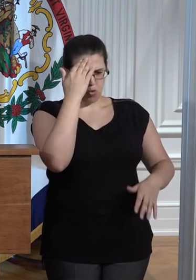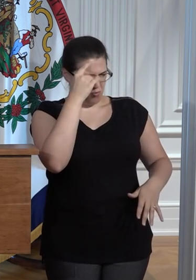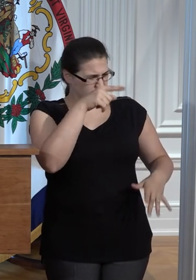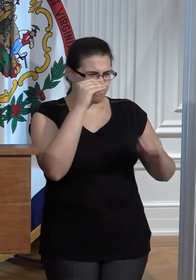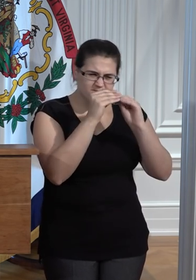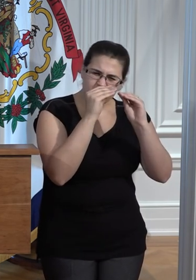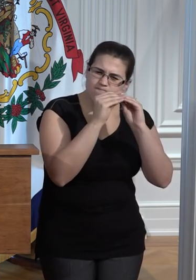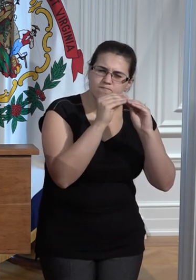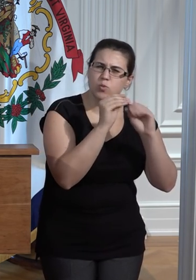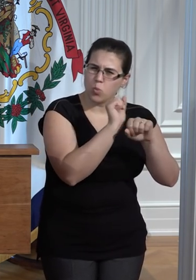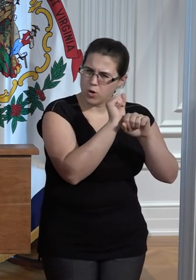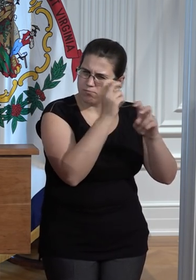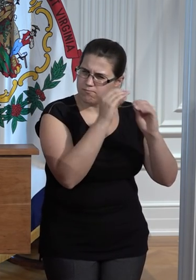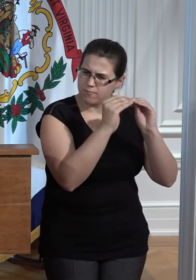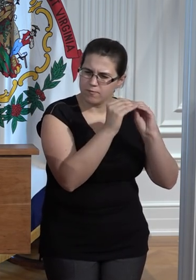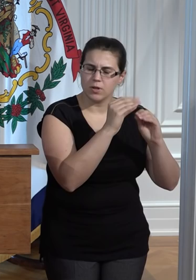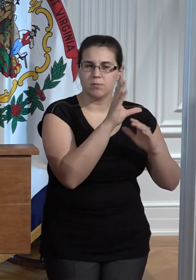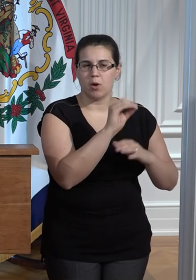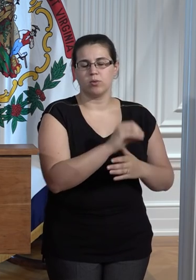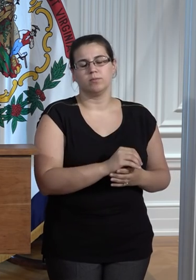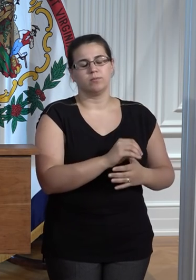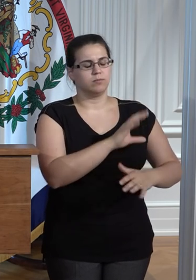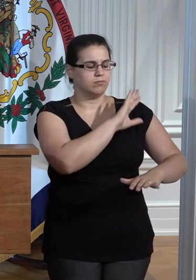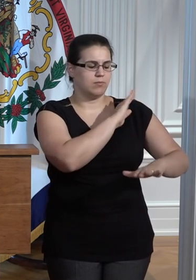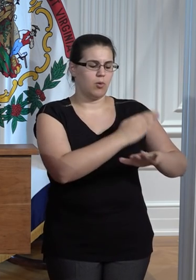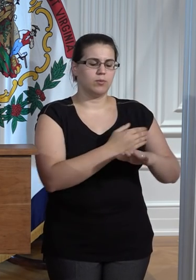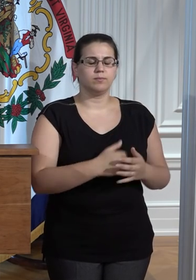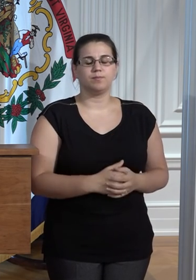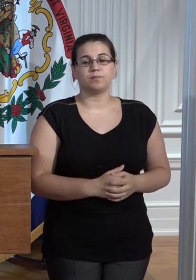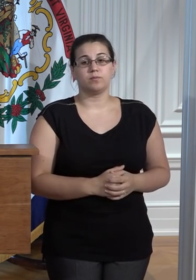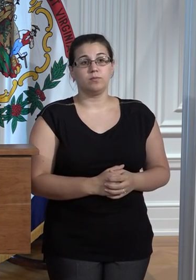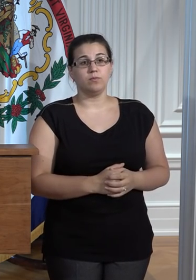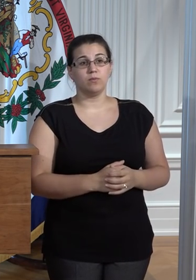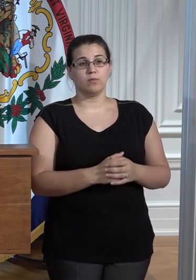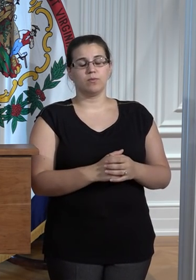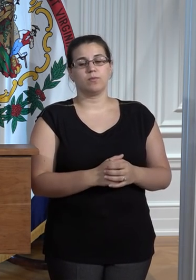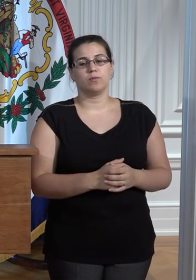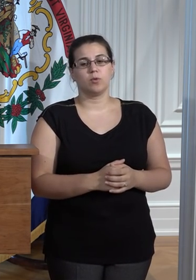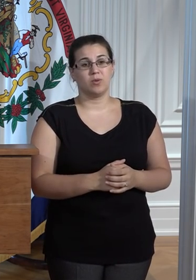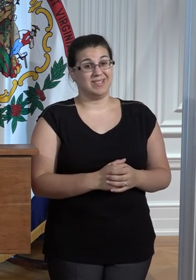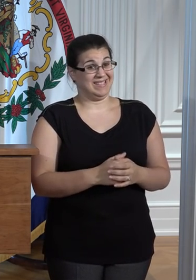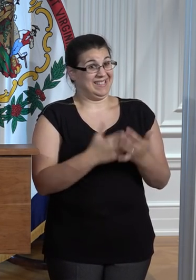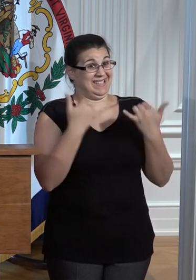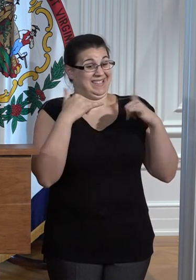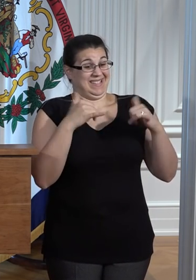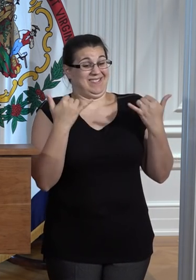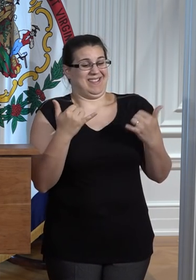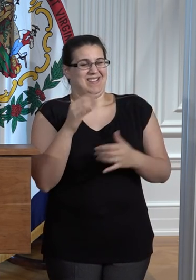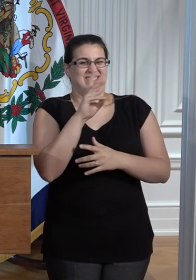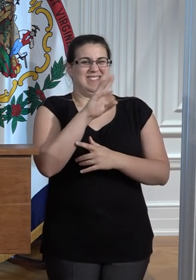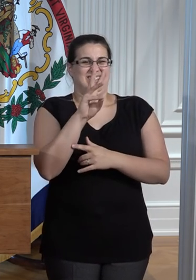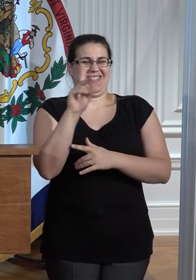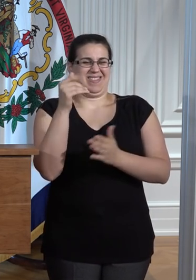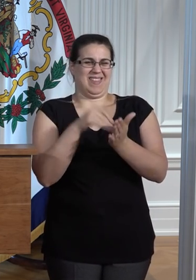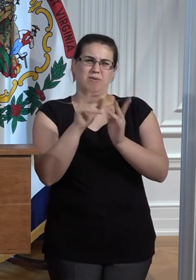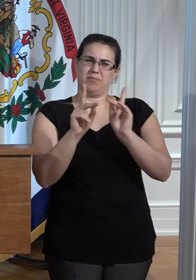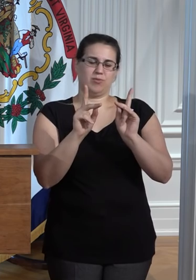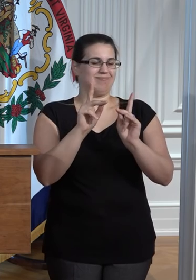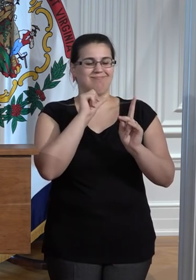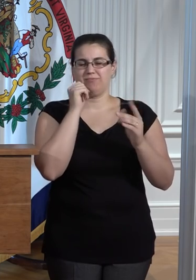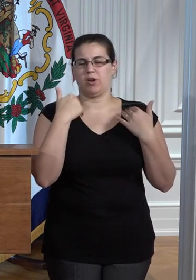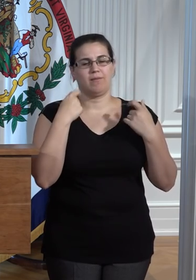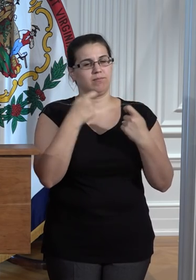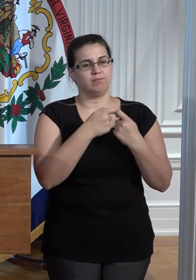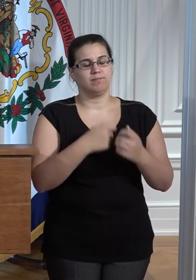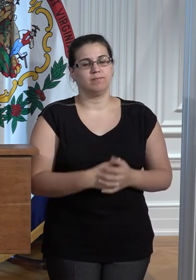power. Latest estimates show approximately 66,000 are still without power. Natural gas